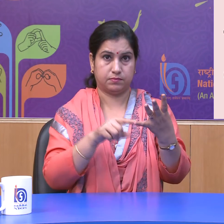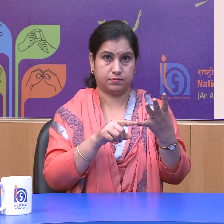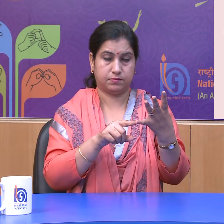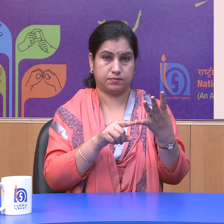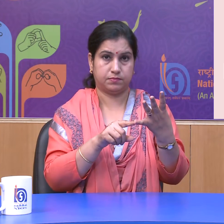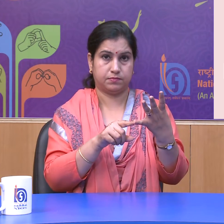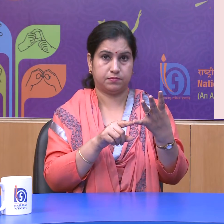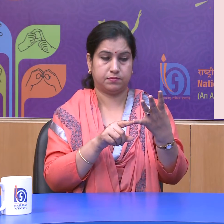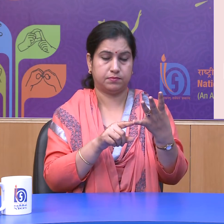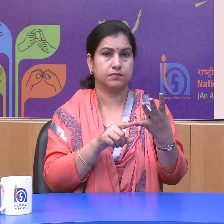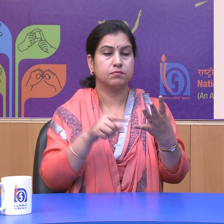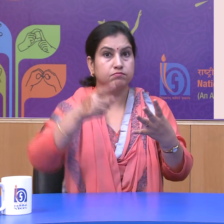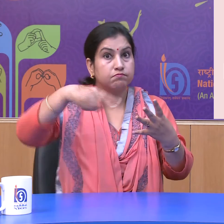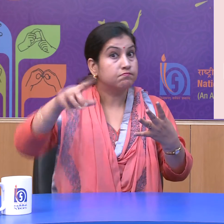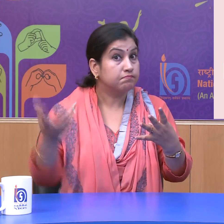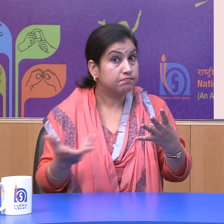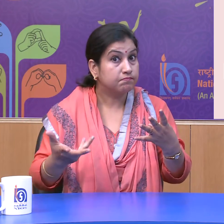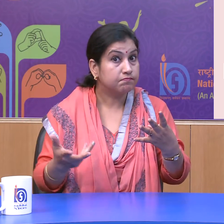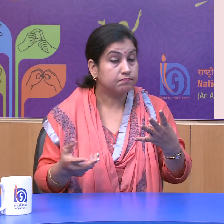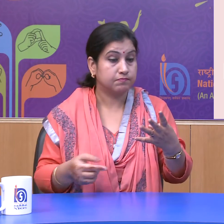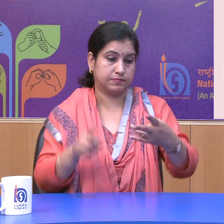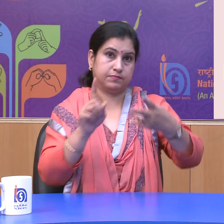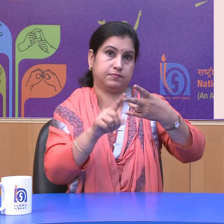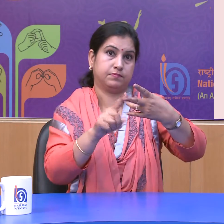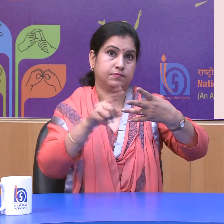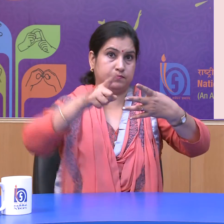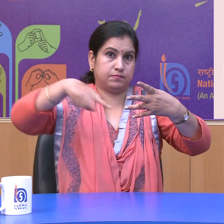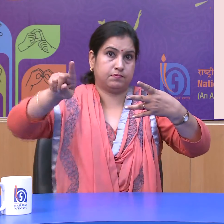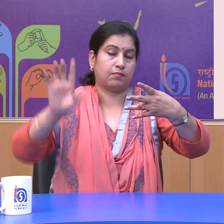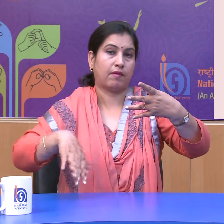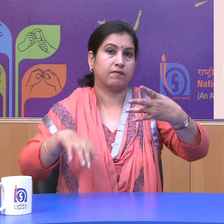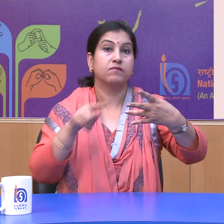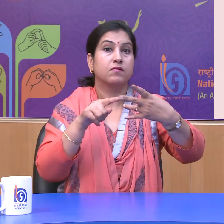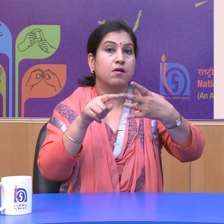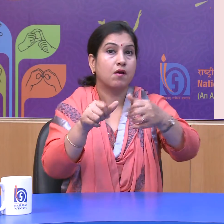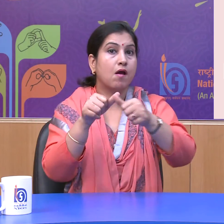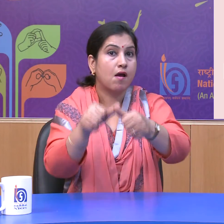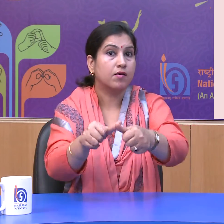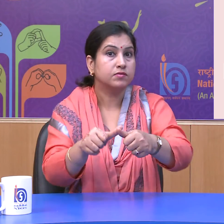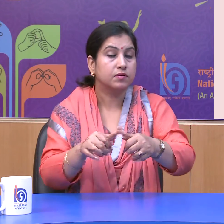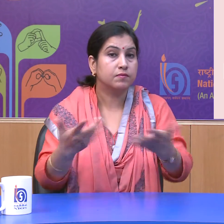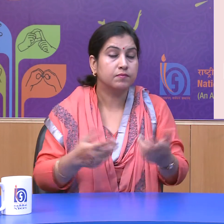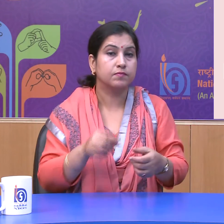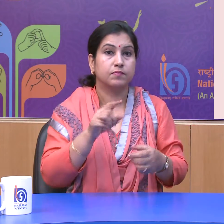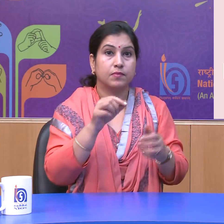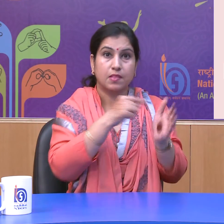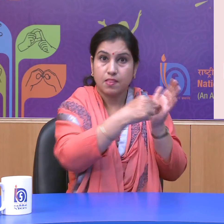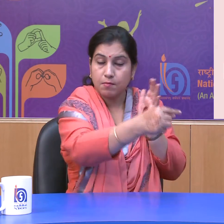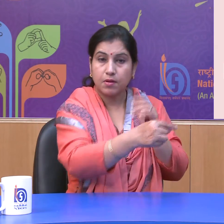The correct option is second option, that answer is article number 19 to